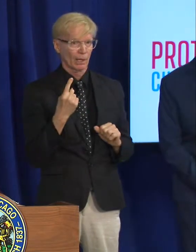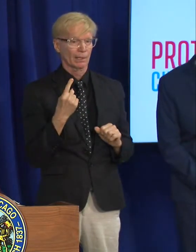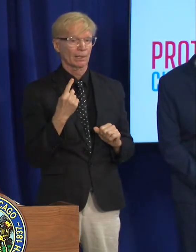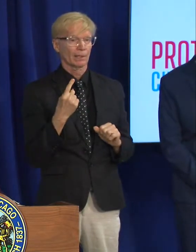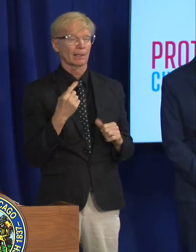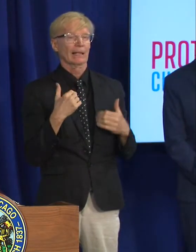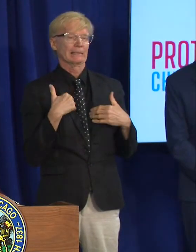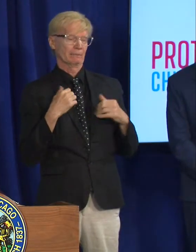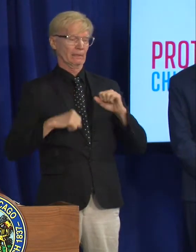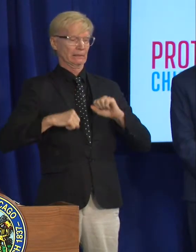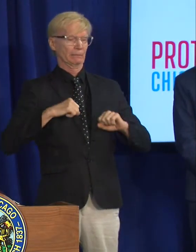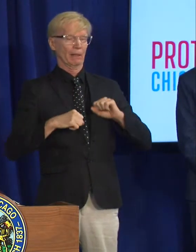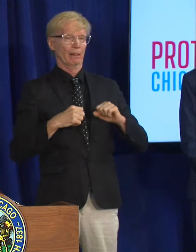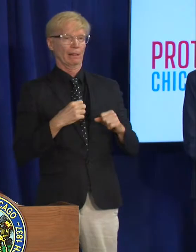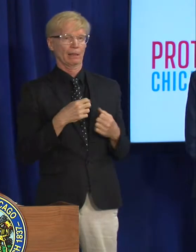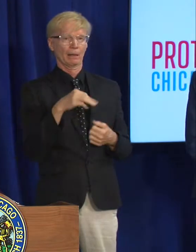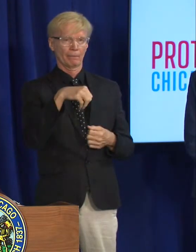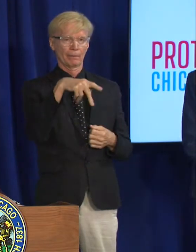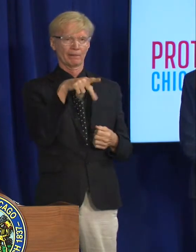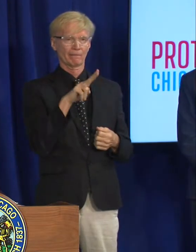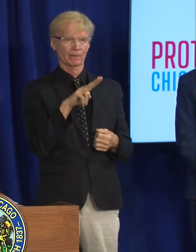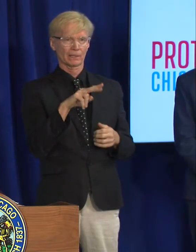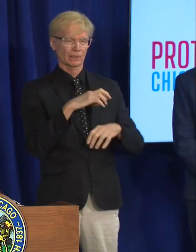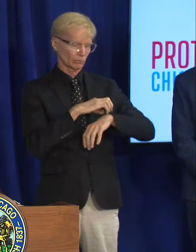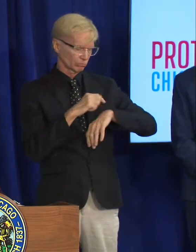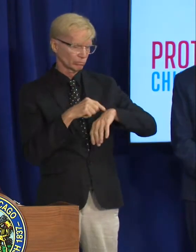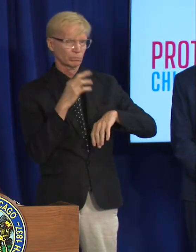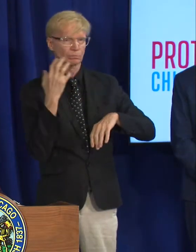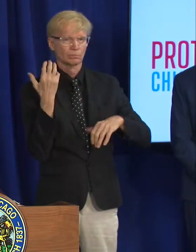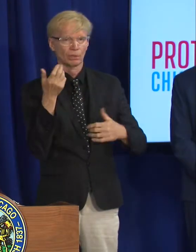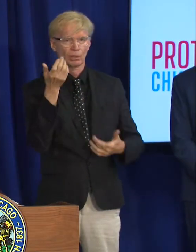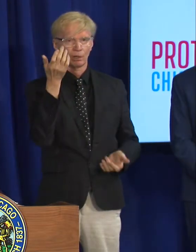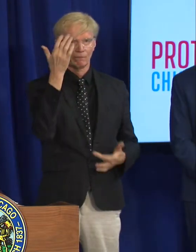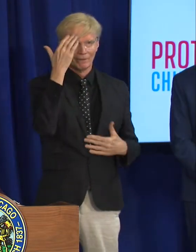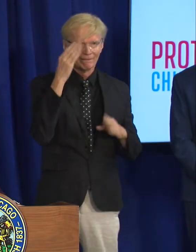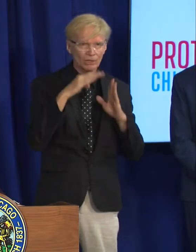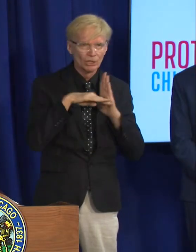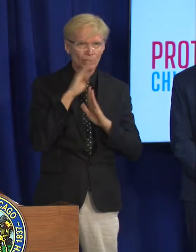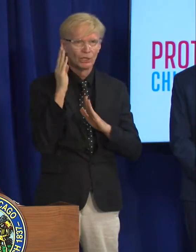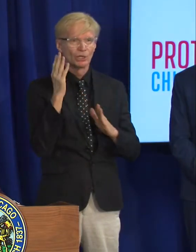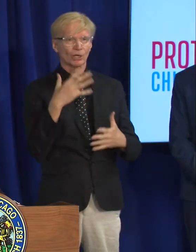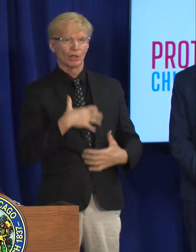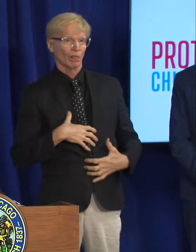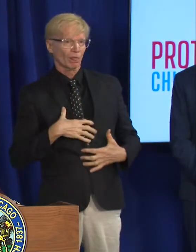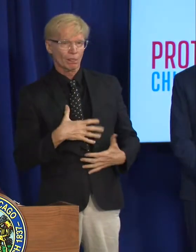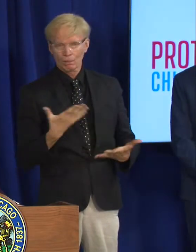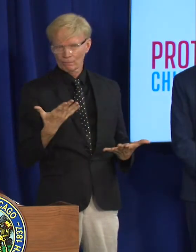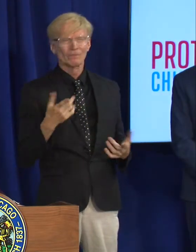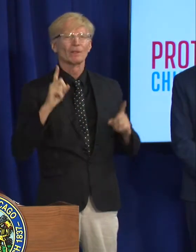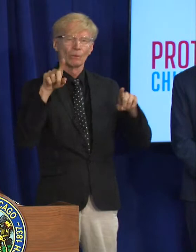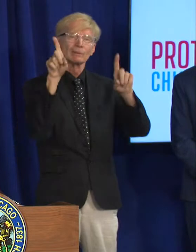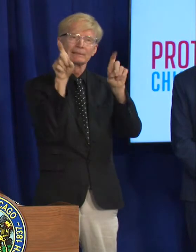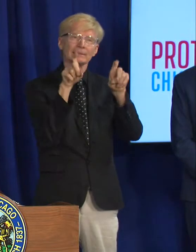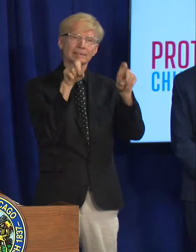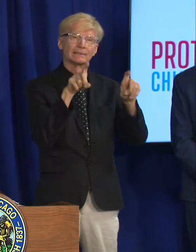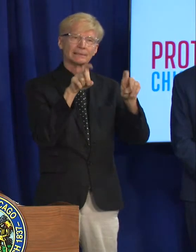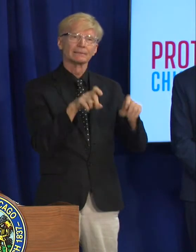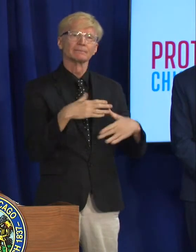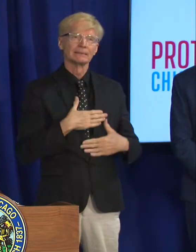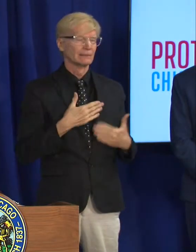possible symptoms of monkeypox no matter who you are no matter where you live get tested because